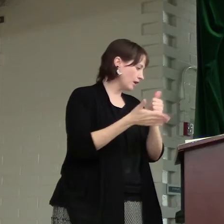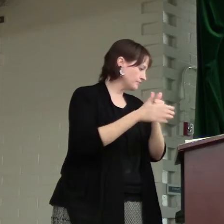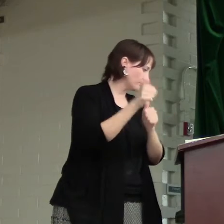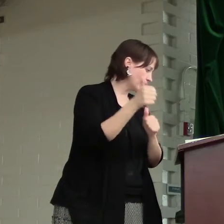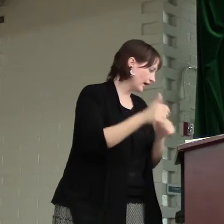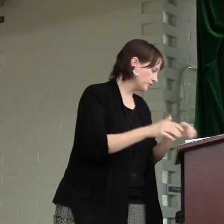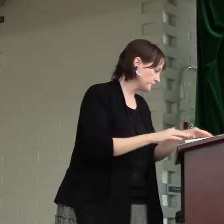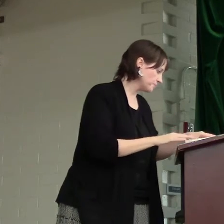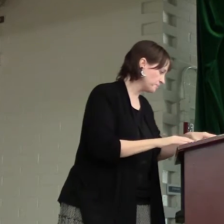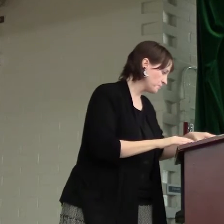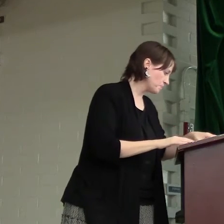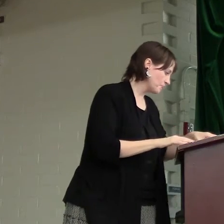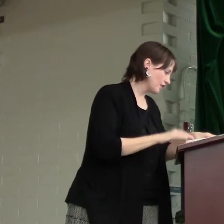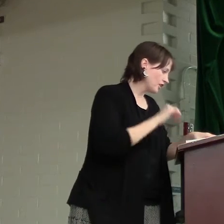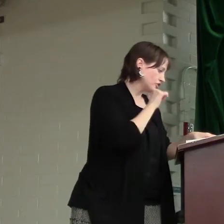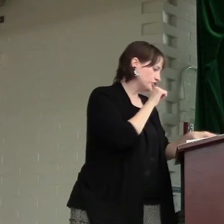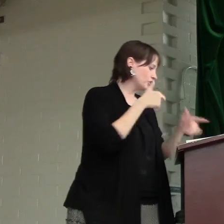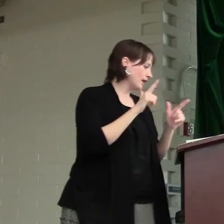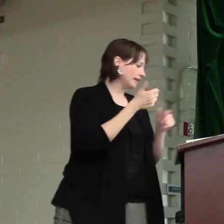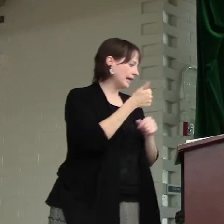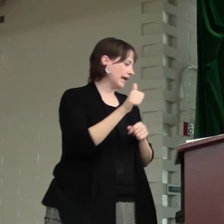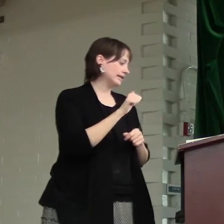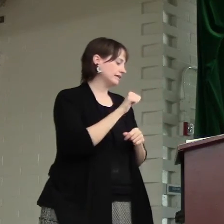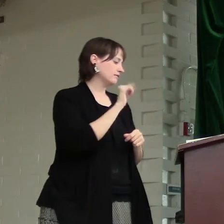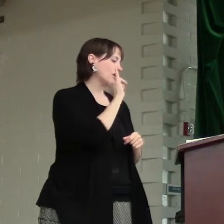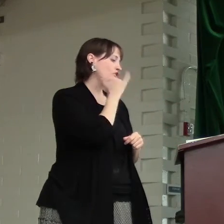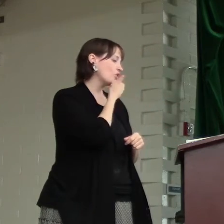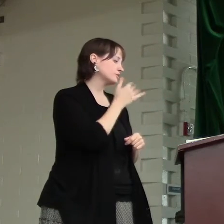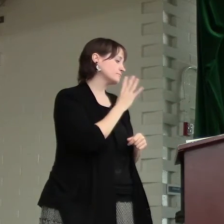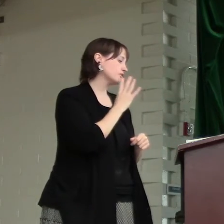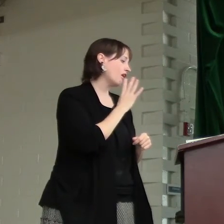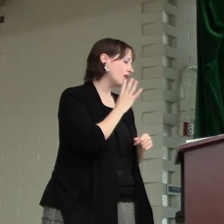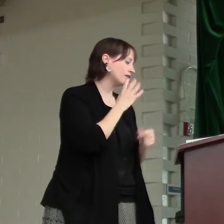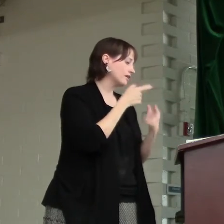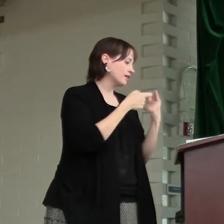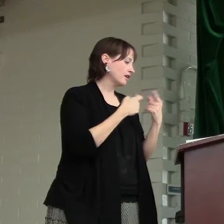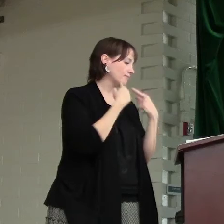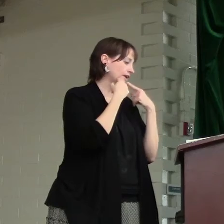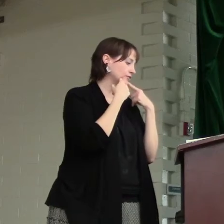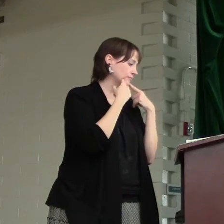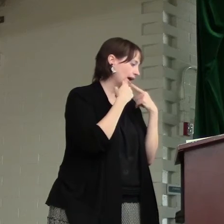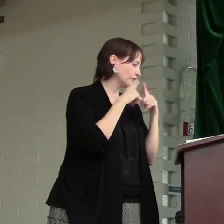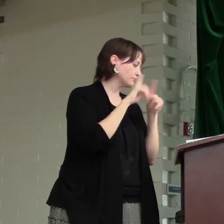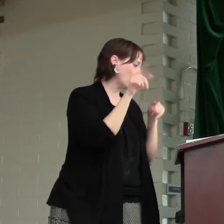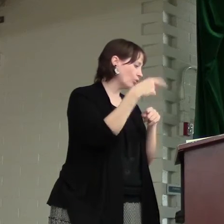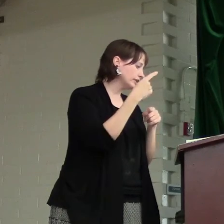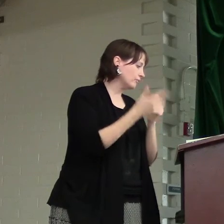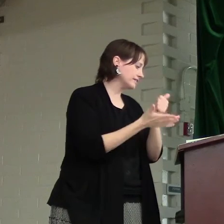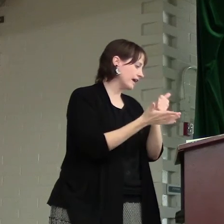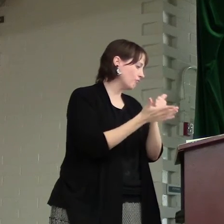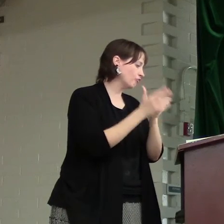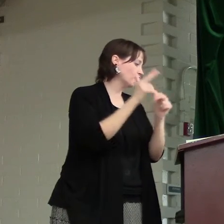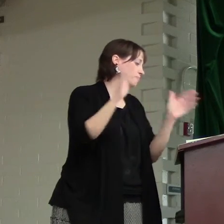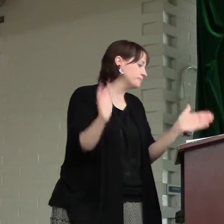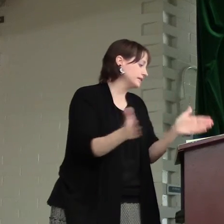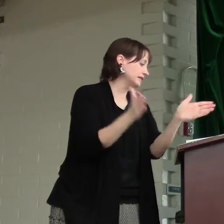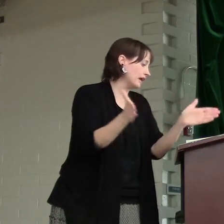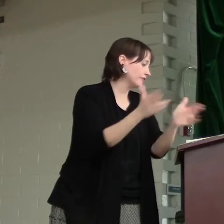help someone else. Do not let any unwholesome talk come out of your mouth, but only what is helpful for building others